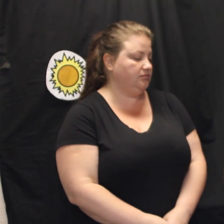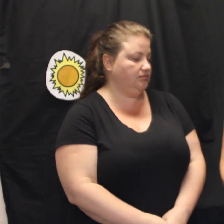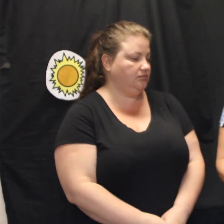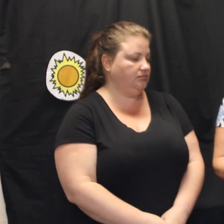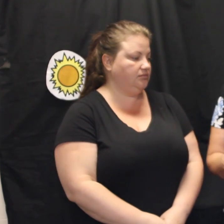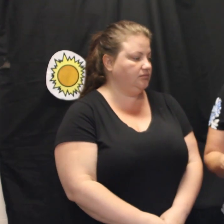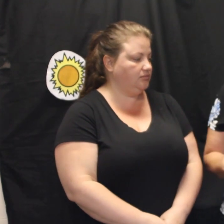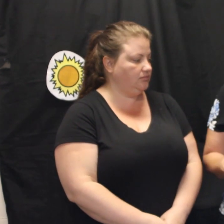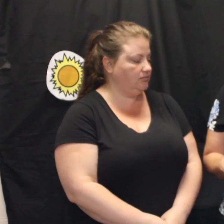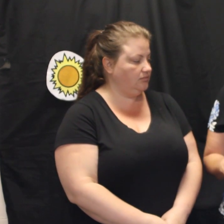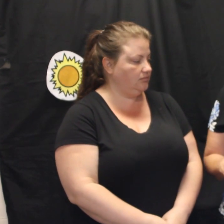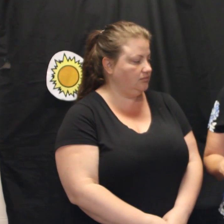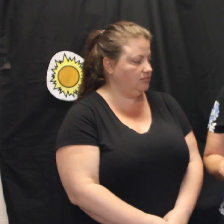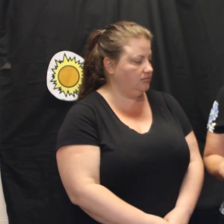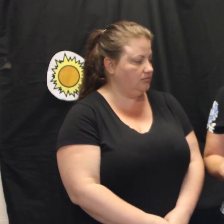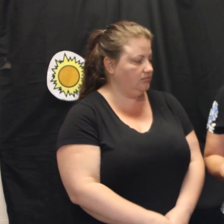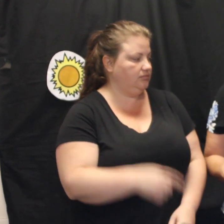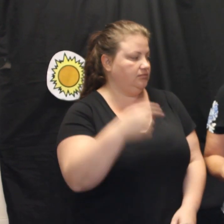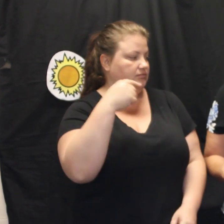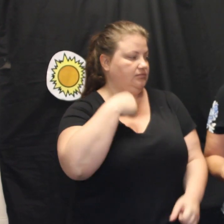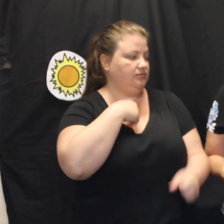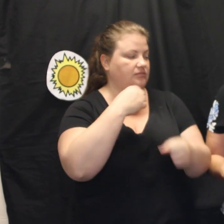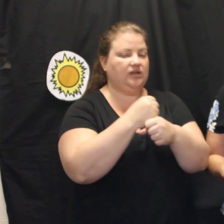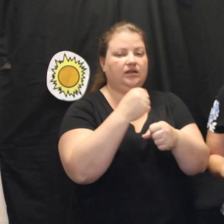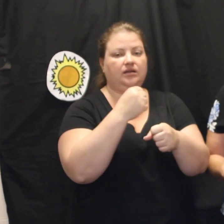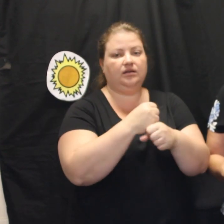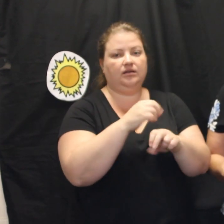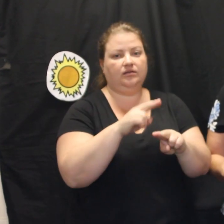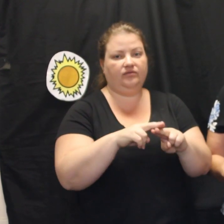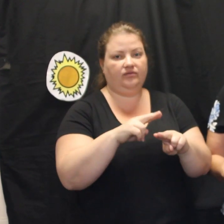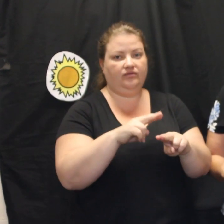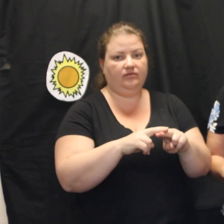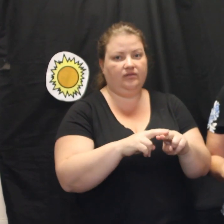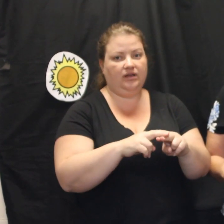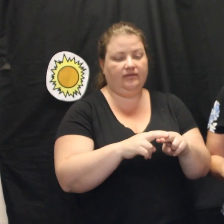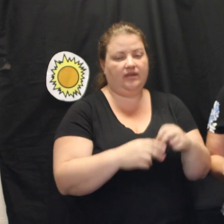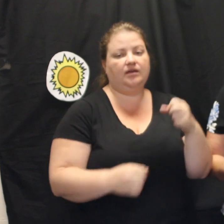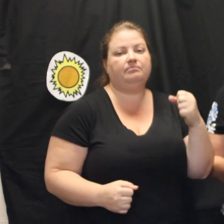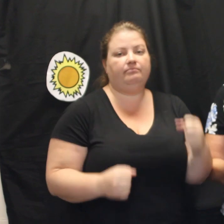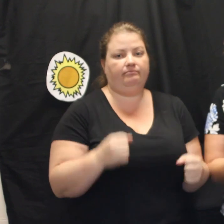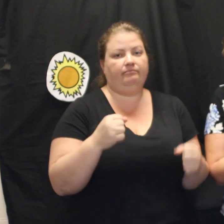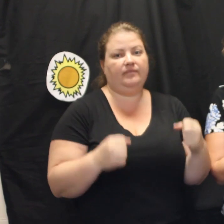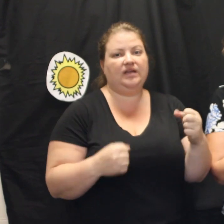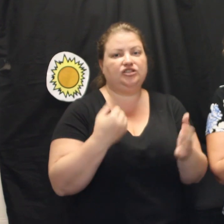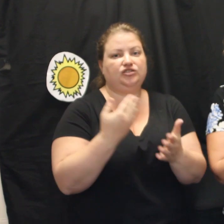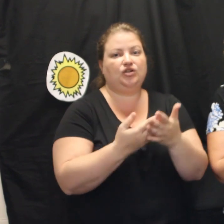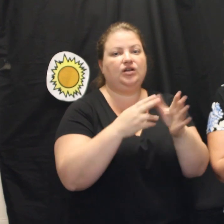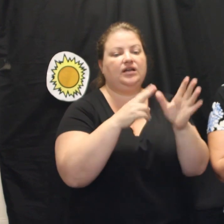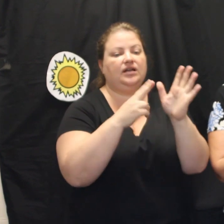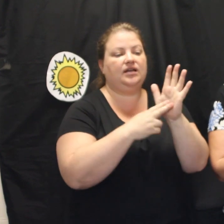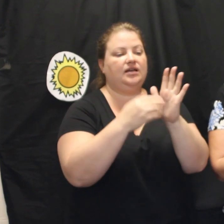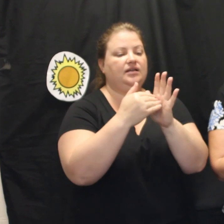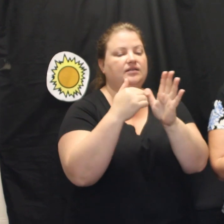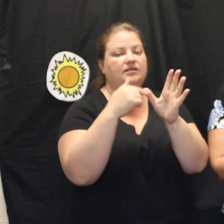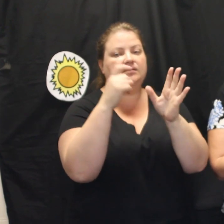My Grandad Marches on Anzac Day by Katrina Hoy.